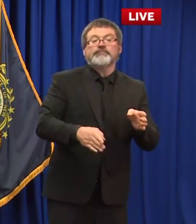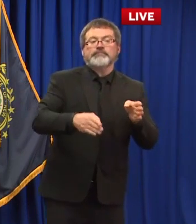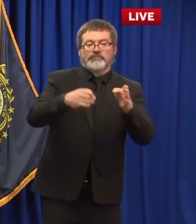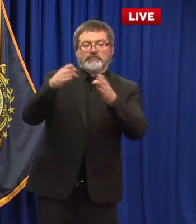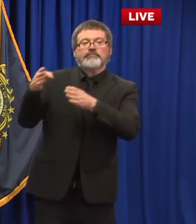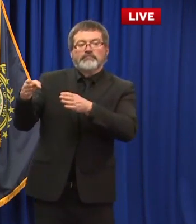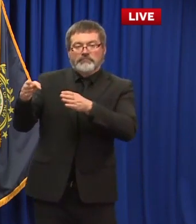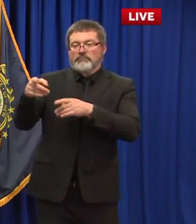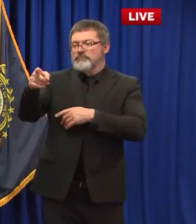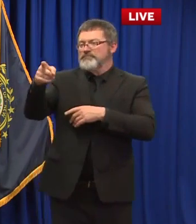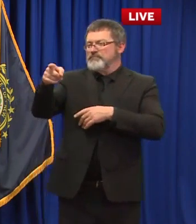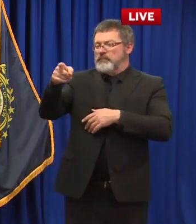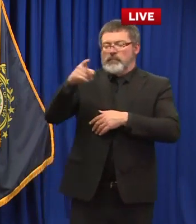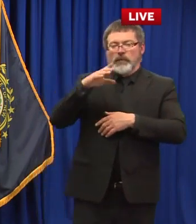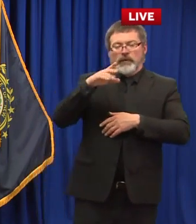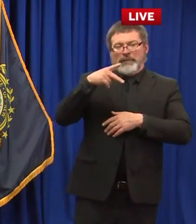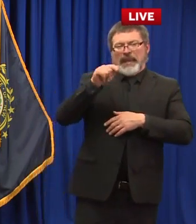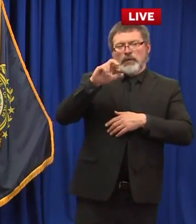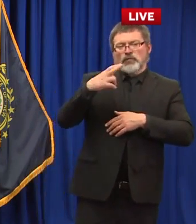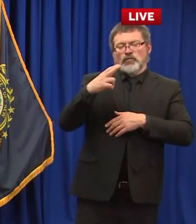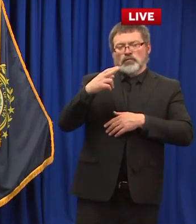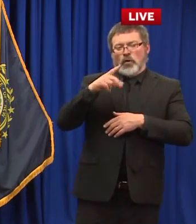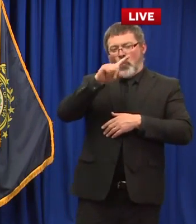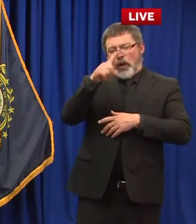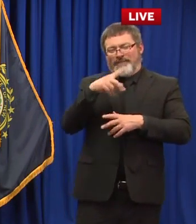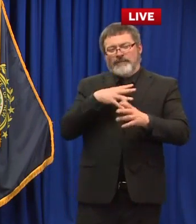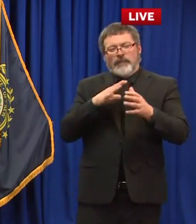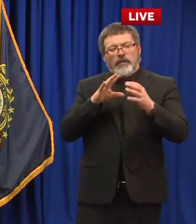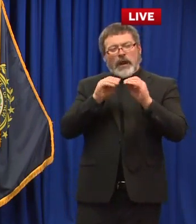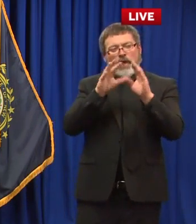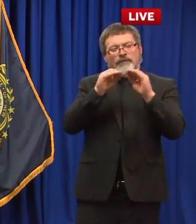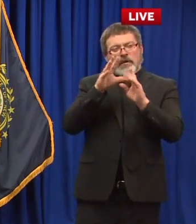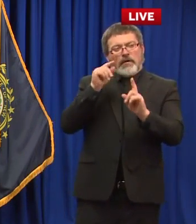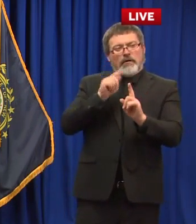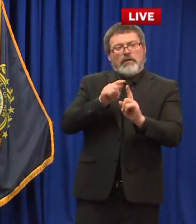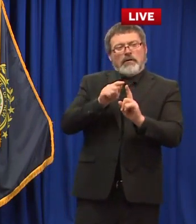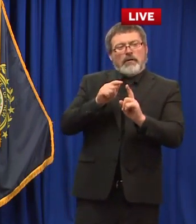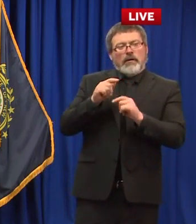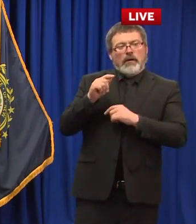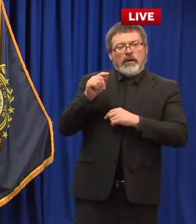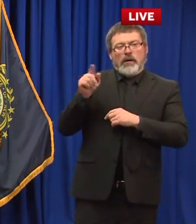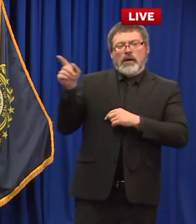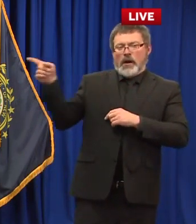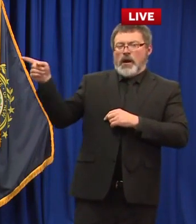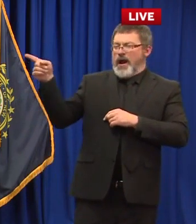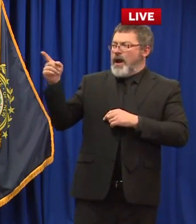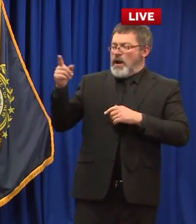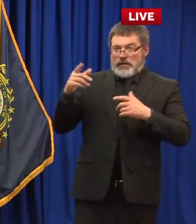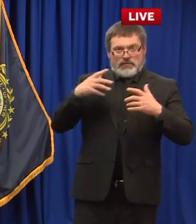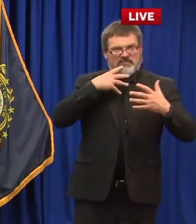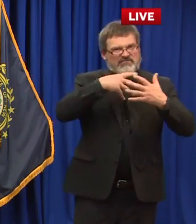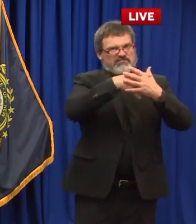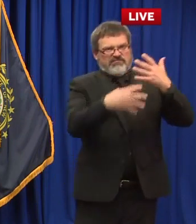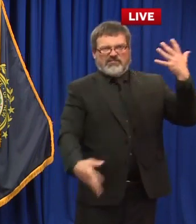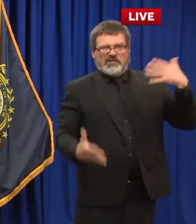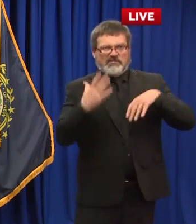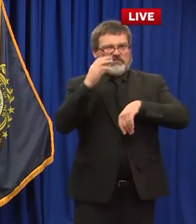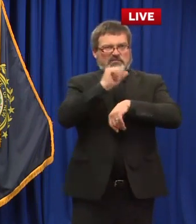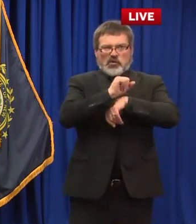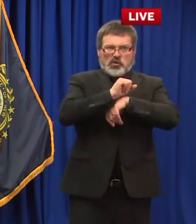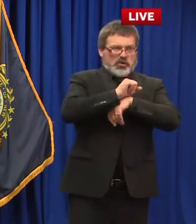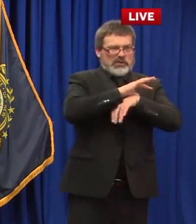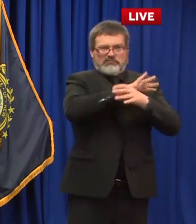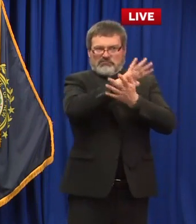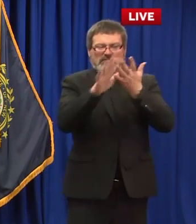keeping in that theme of the revenue theme um i know we all know you have a lot going on but have you given any thought to